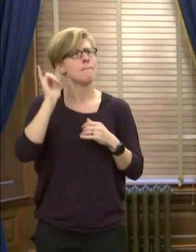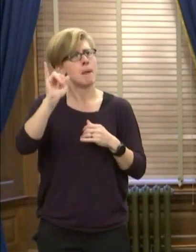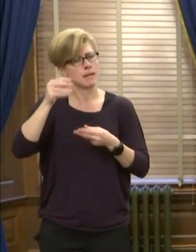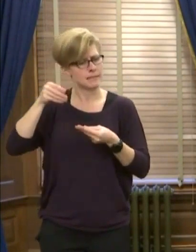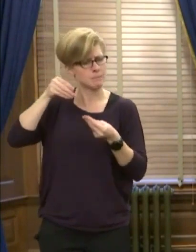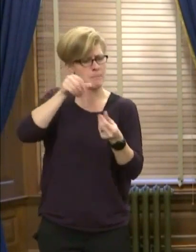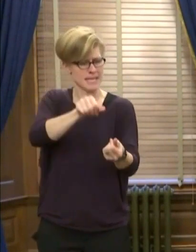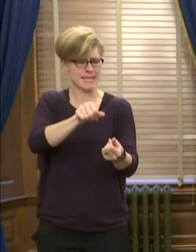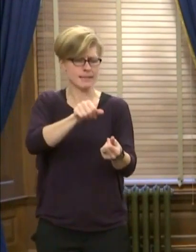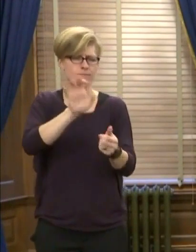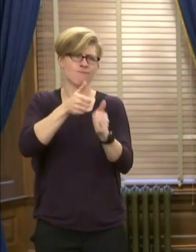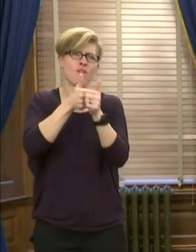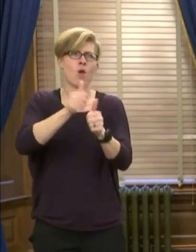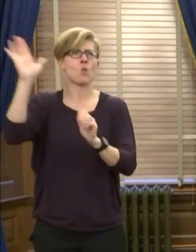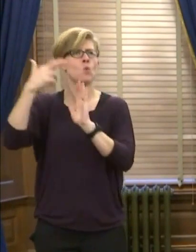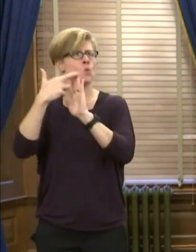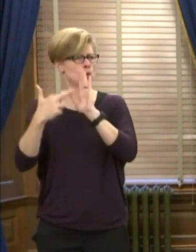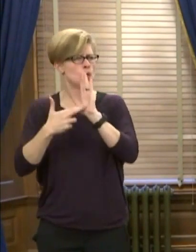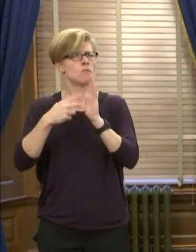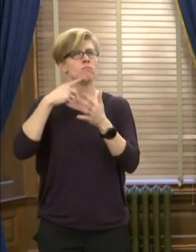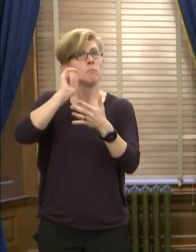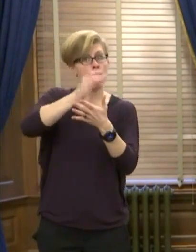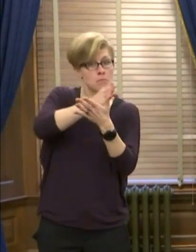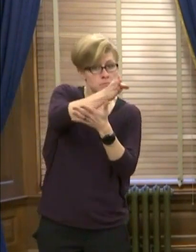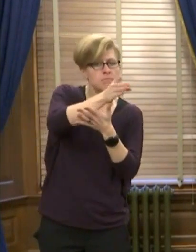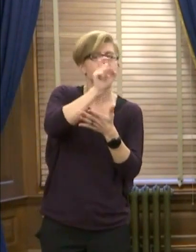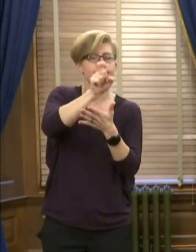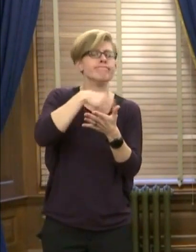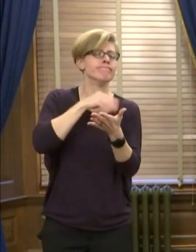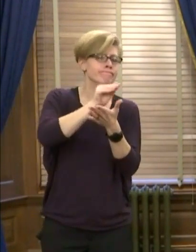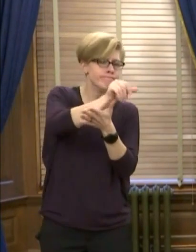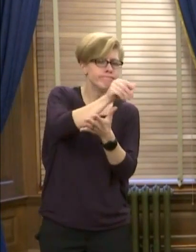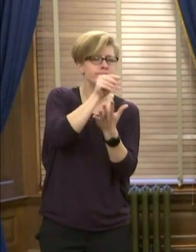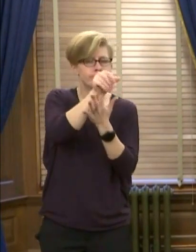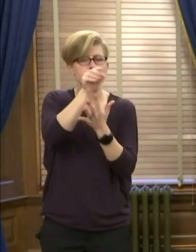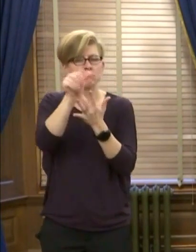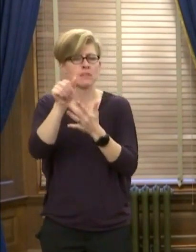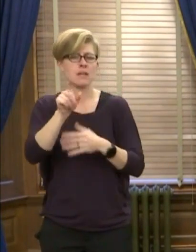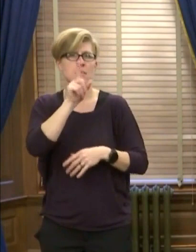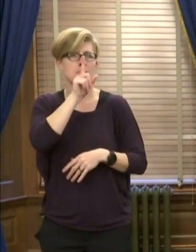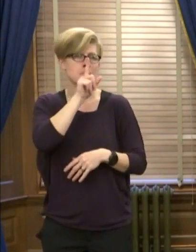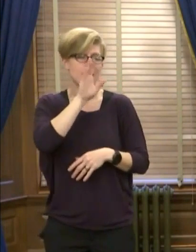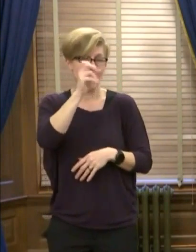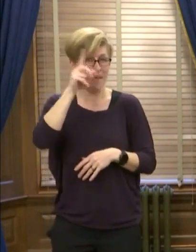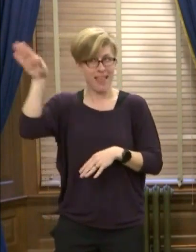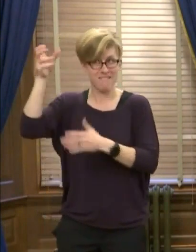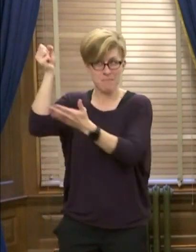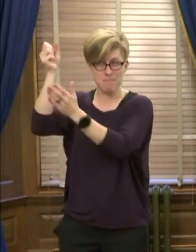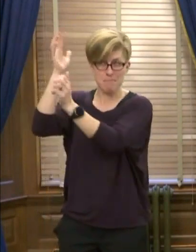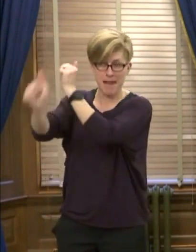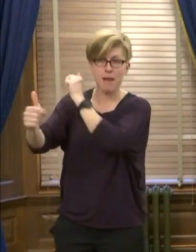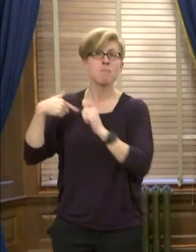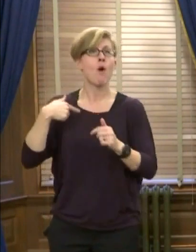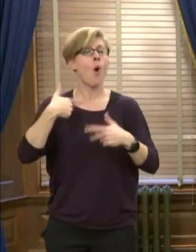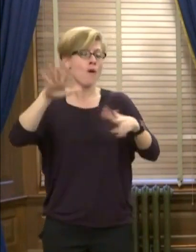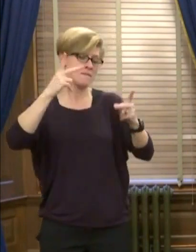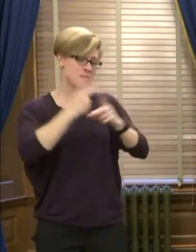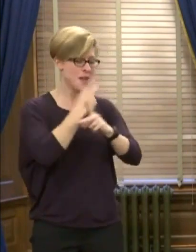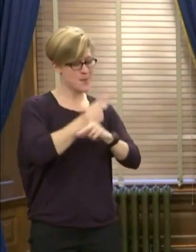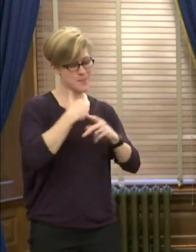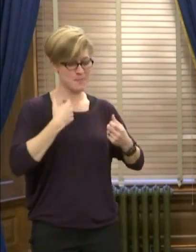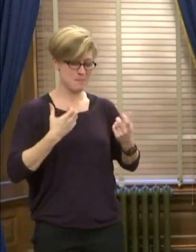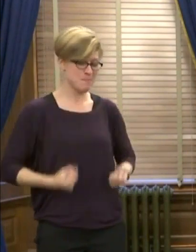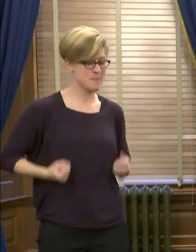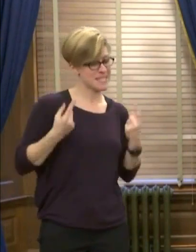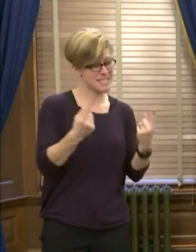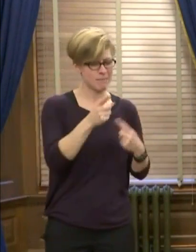within that framework. So, you know, I never count my chickens before they hatch, so I have not made